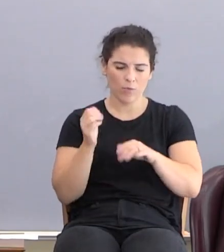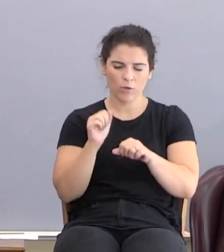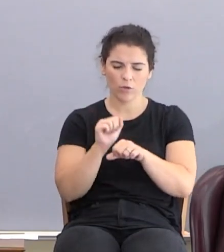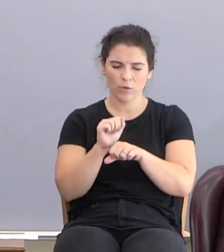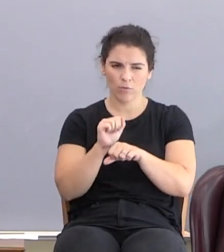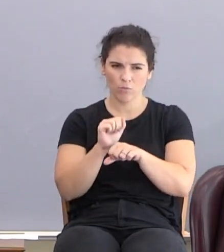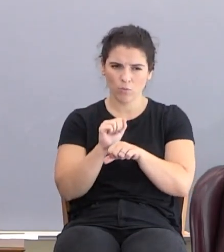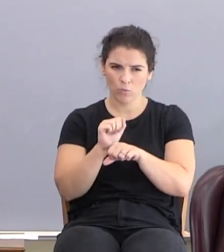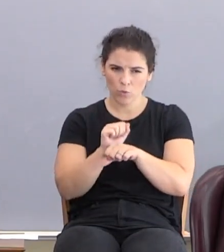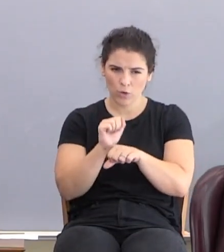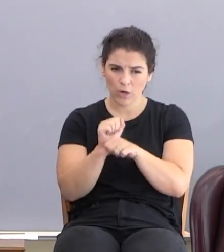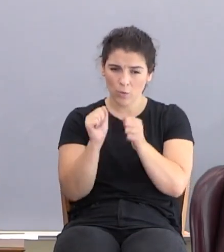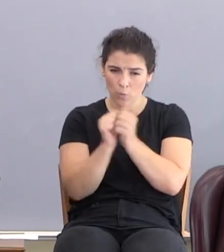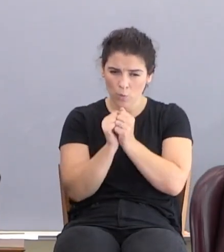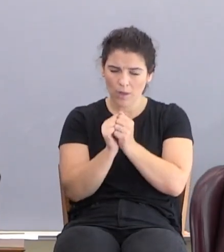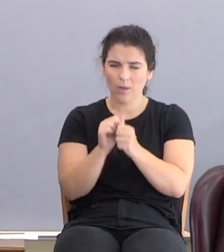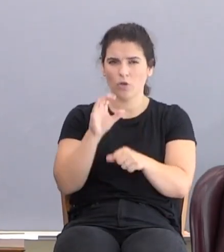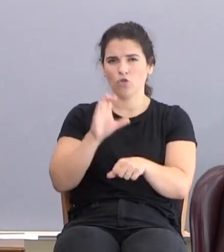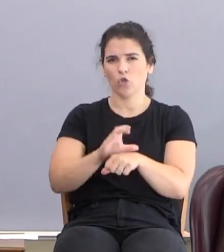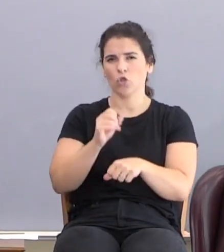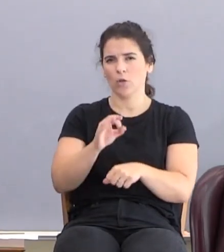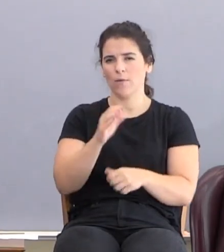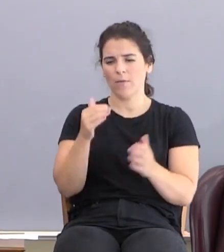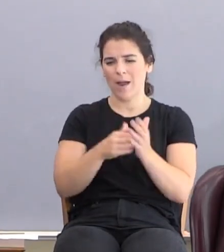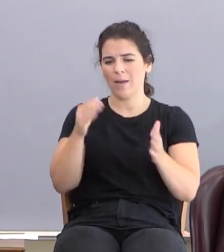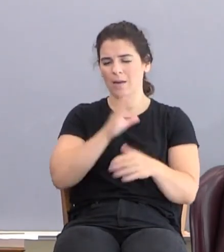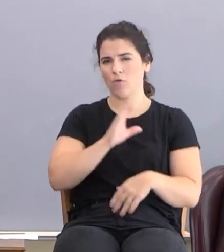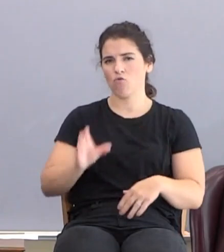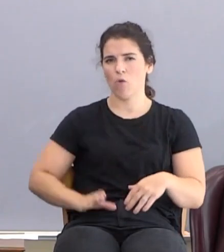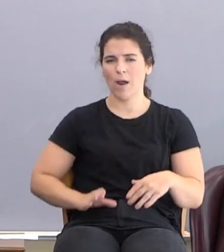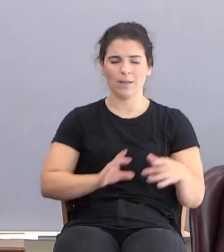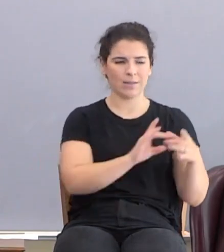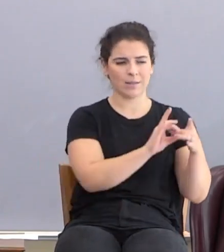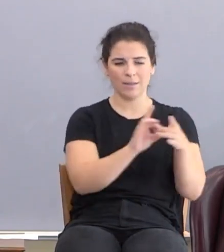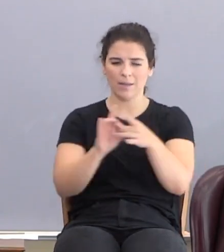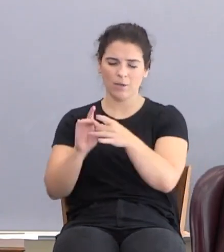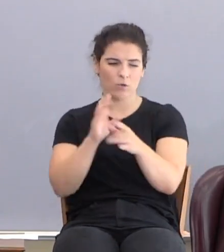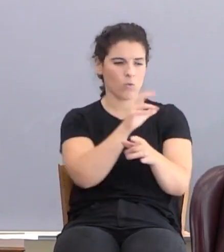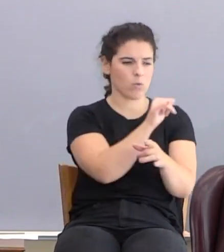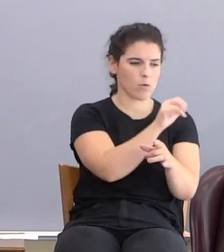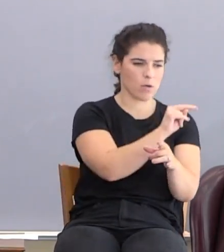So something starts in Genesis with Cain that goes all the way through your Bible.